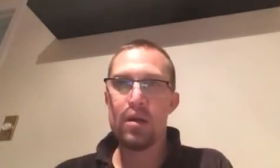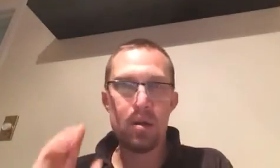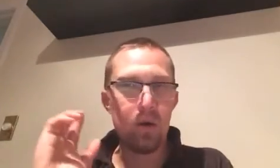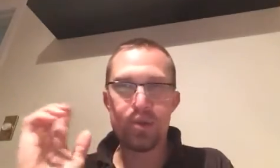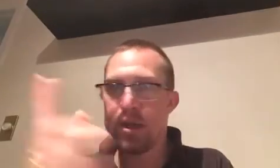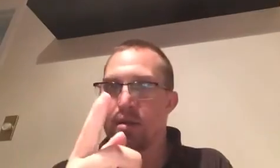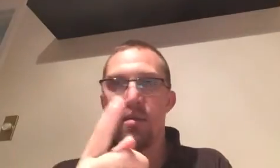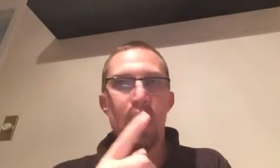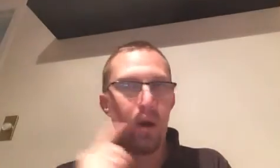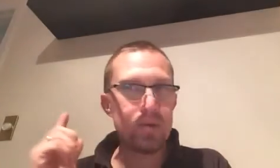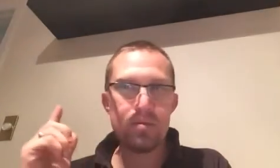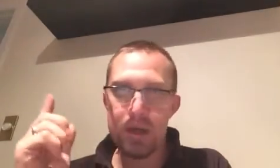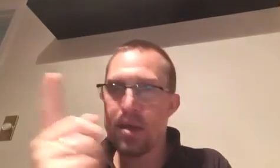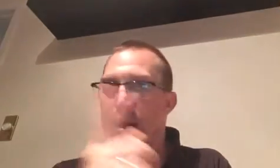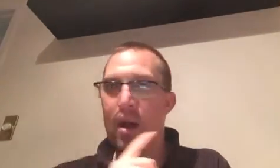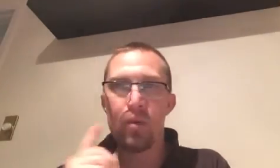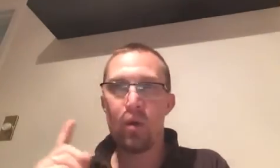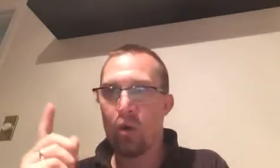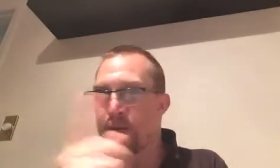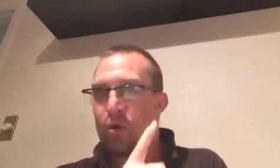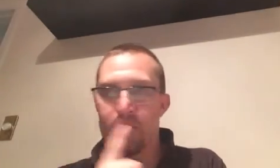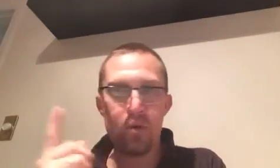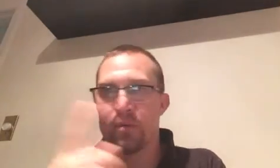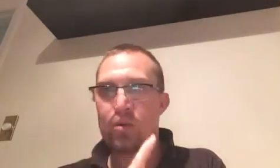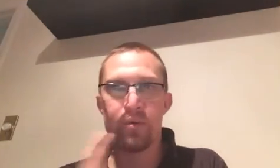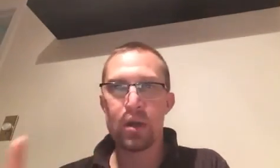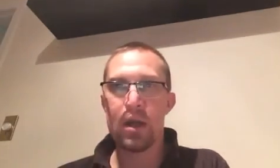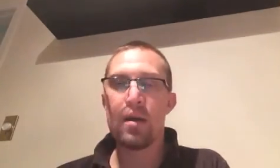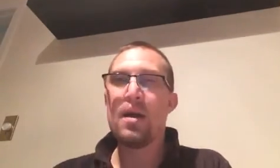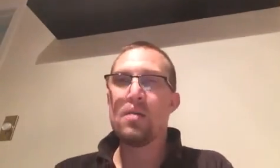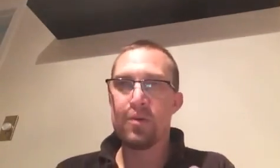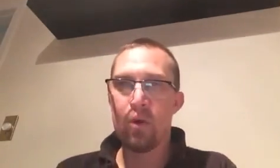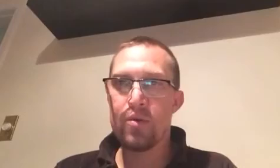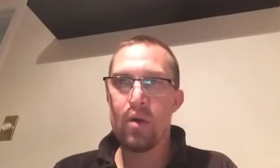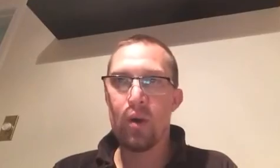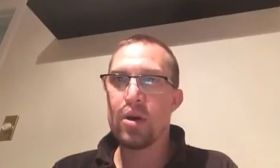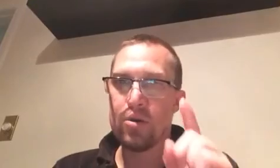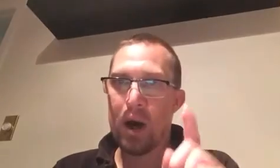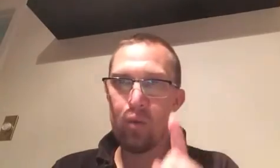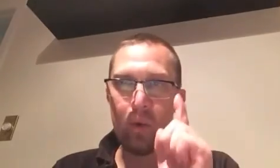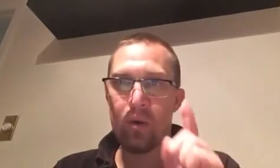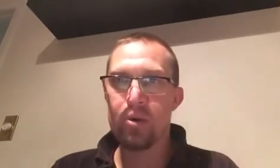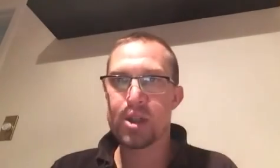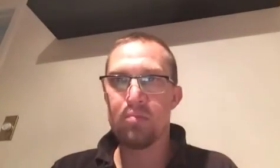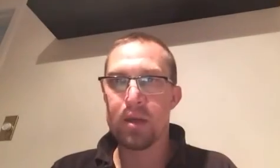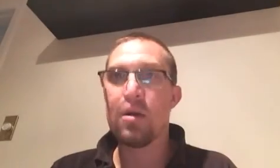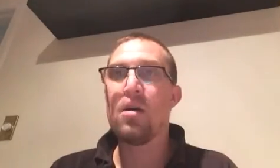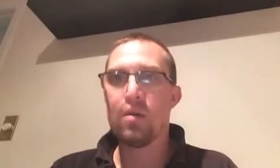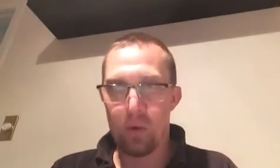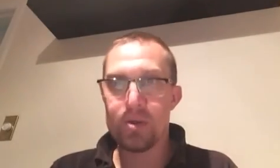It goes in and out, in and out, over and over and over and over again, and before you know it, you have one whole assembly going